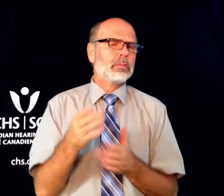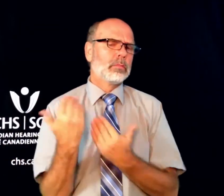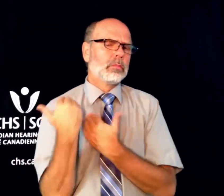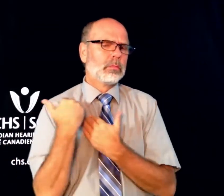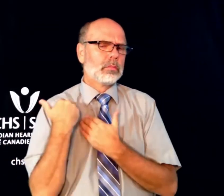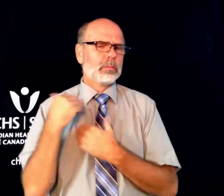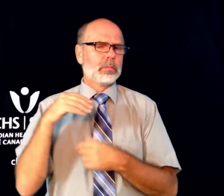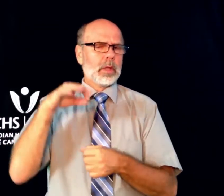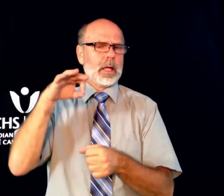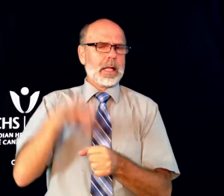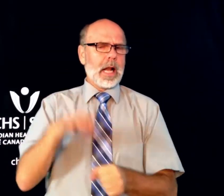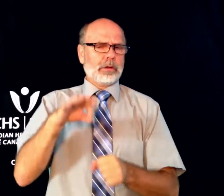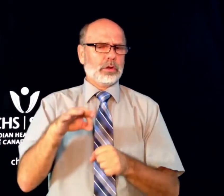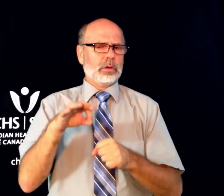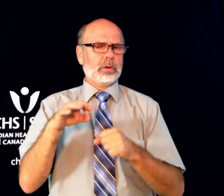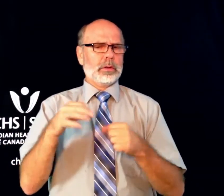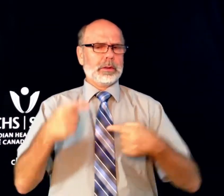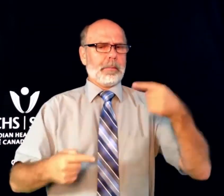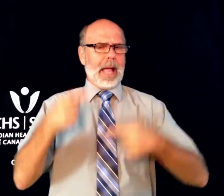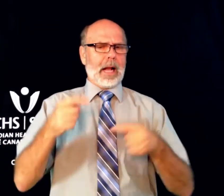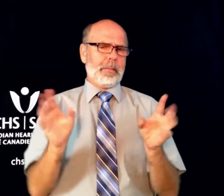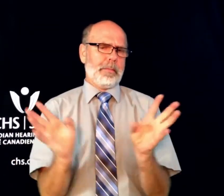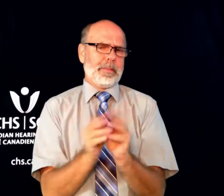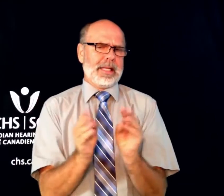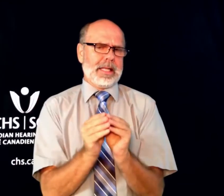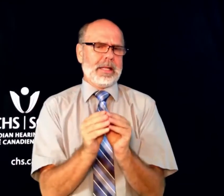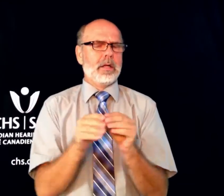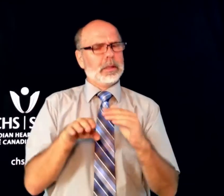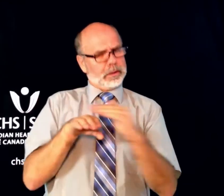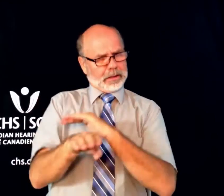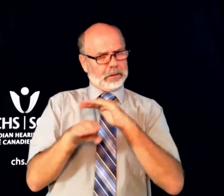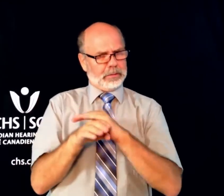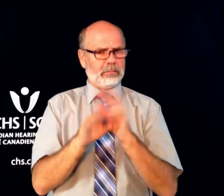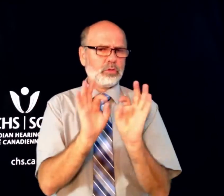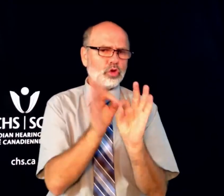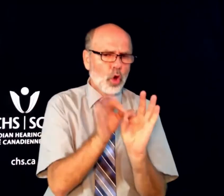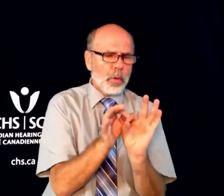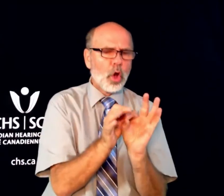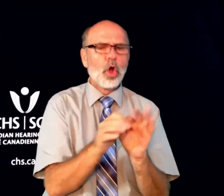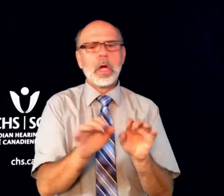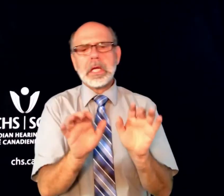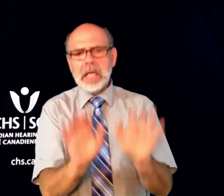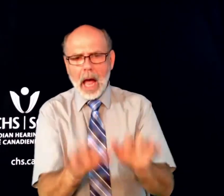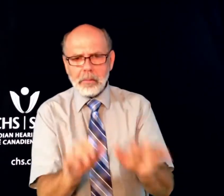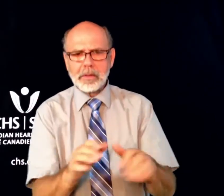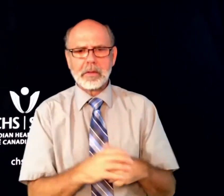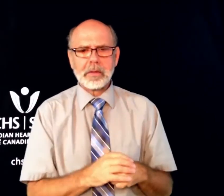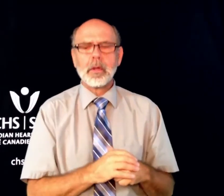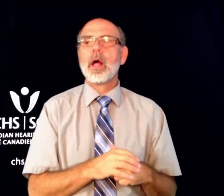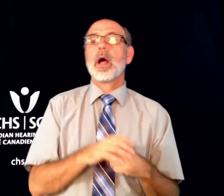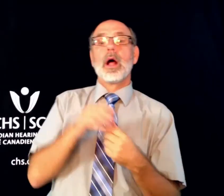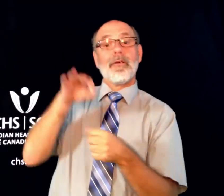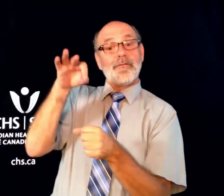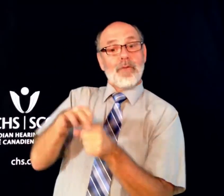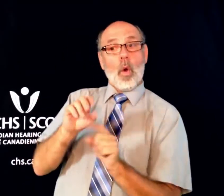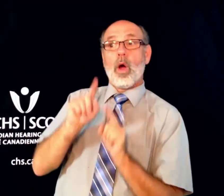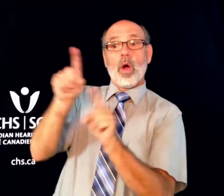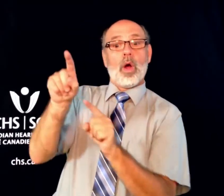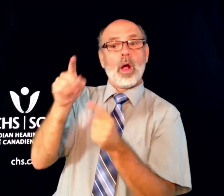a debate. Check with organizers about accessibility, either ASL, interpreting,